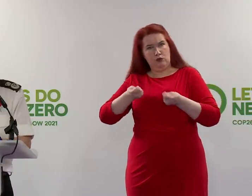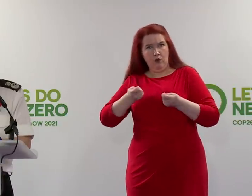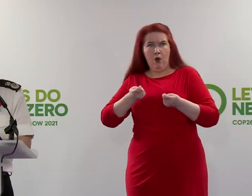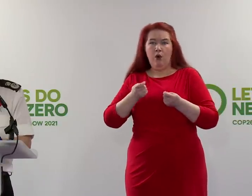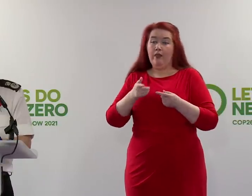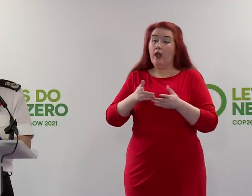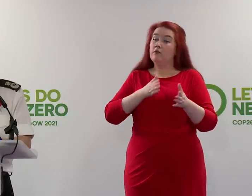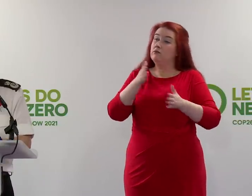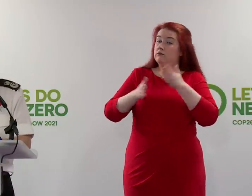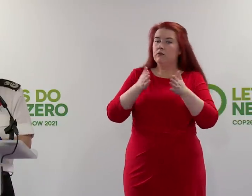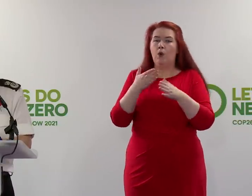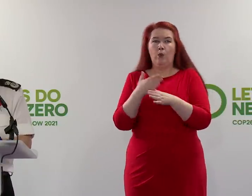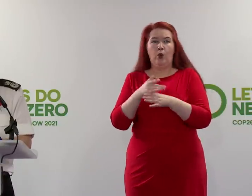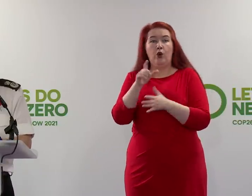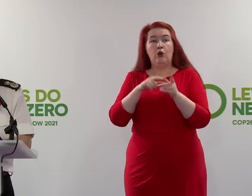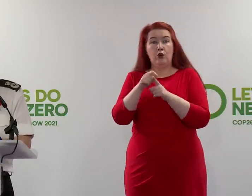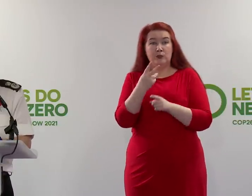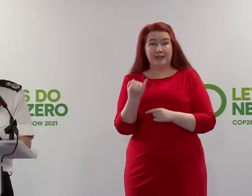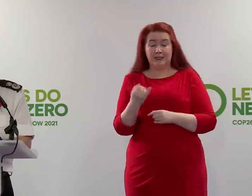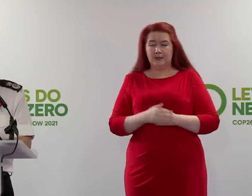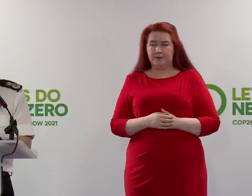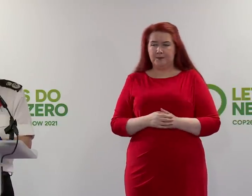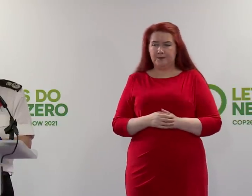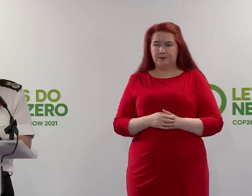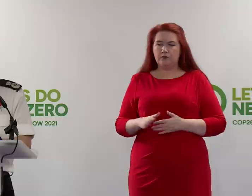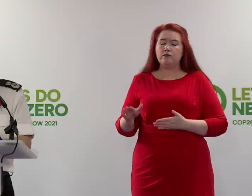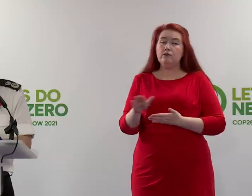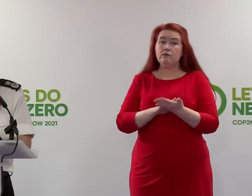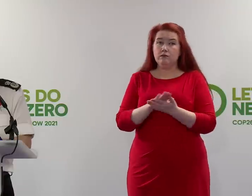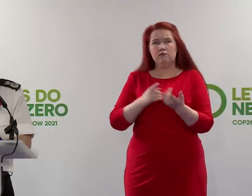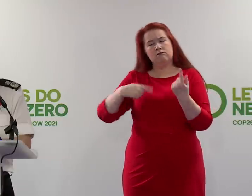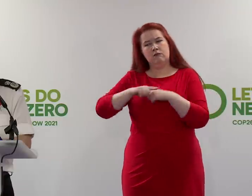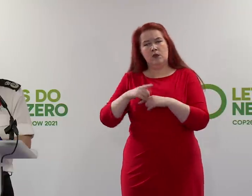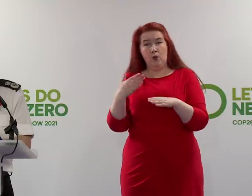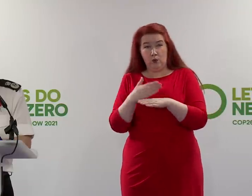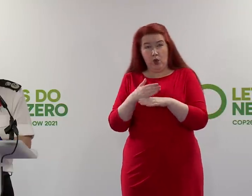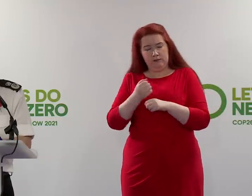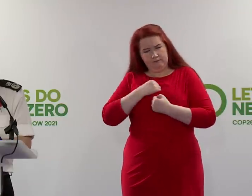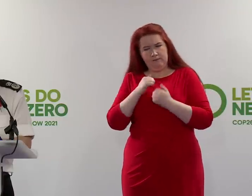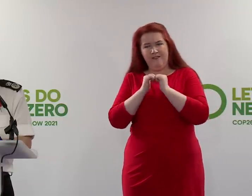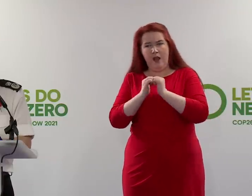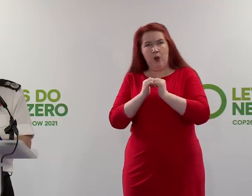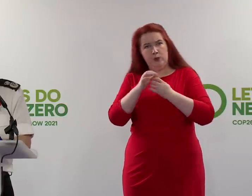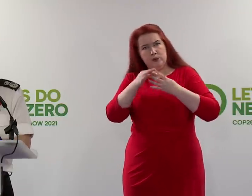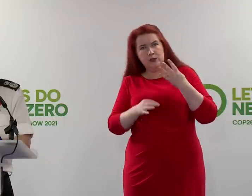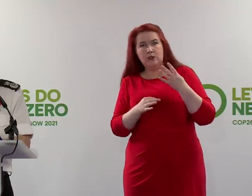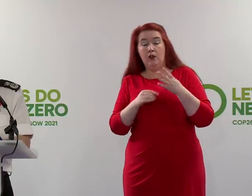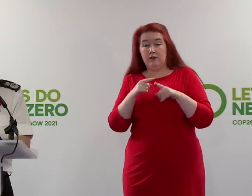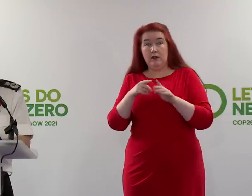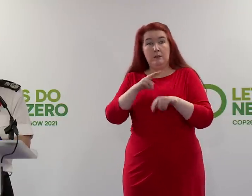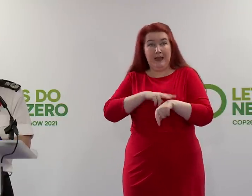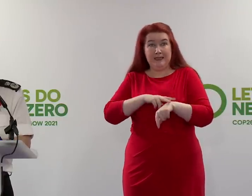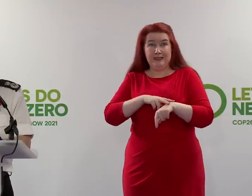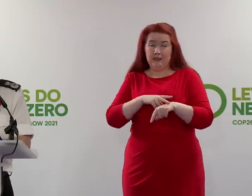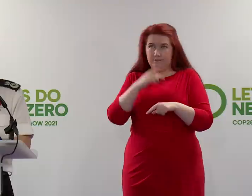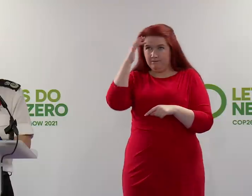deployed to COP26. Accordingly, they will work to the values of policing in Scotland and they will follow the tone and